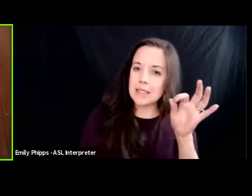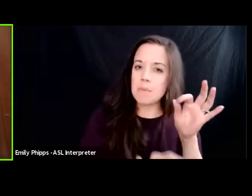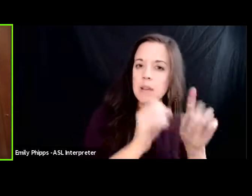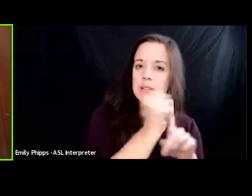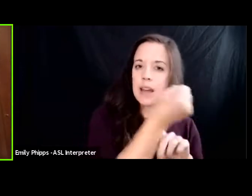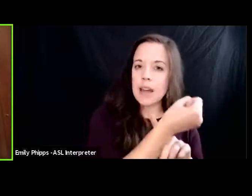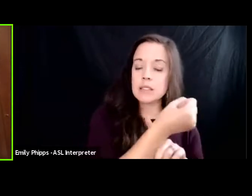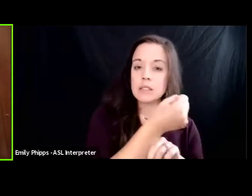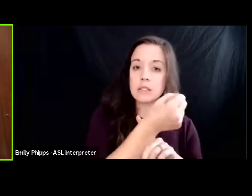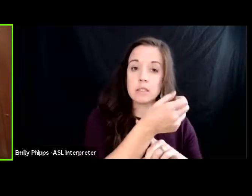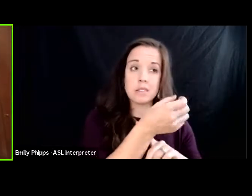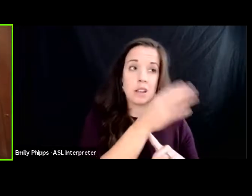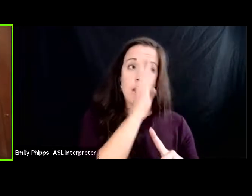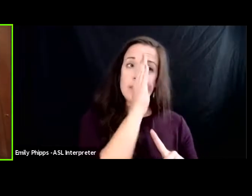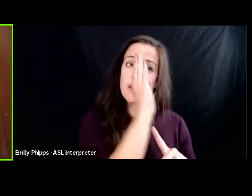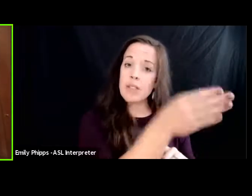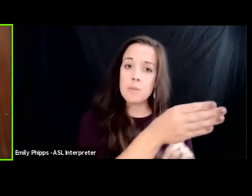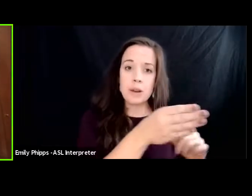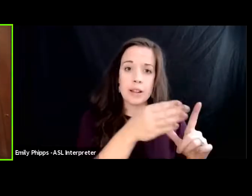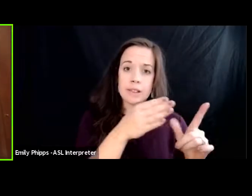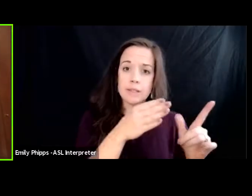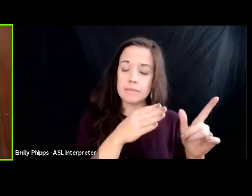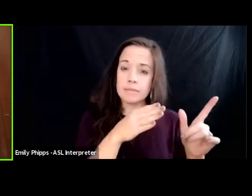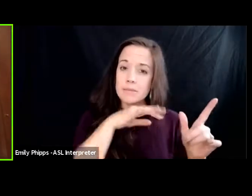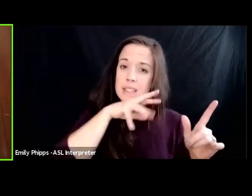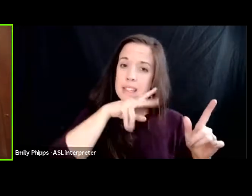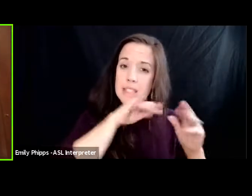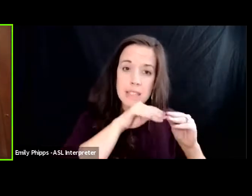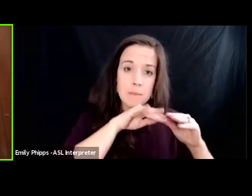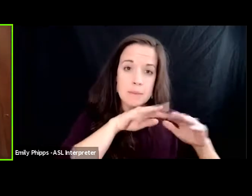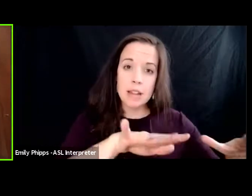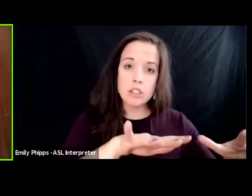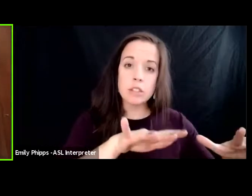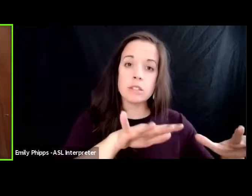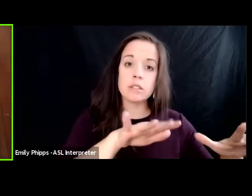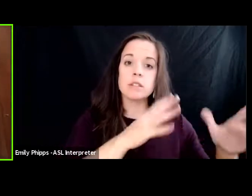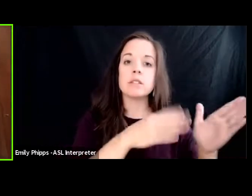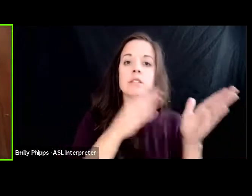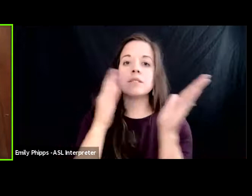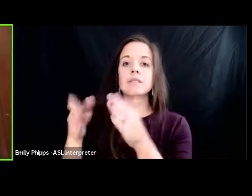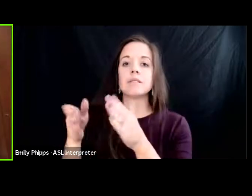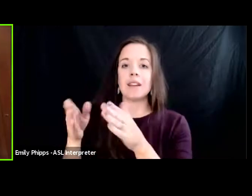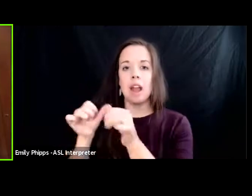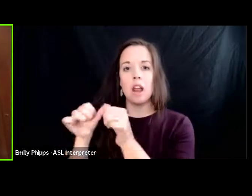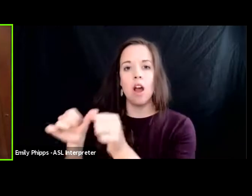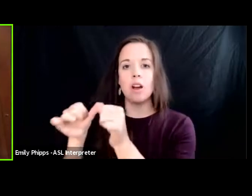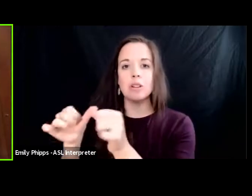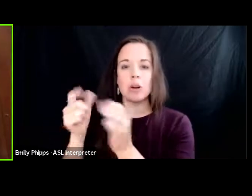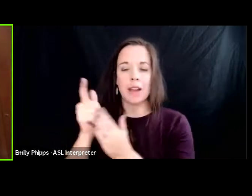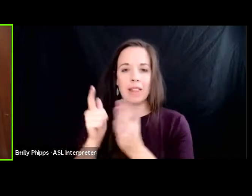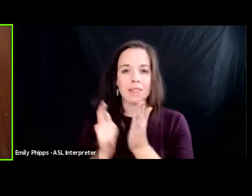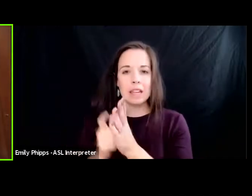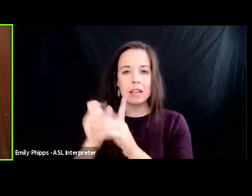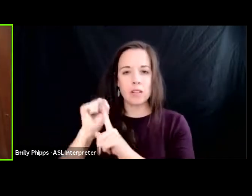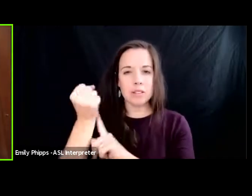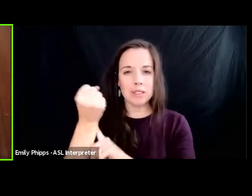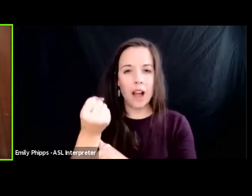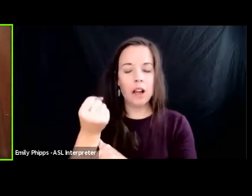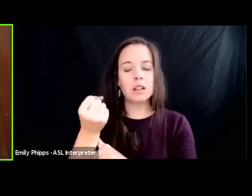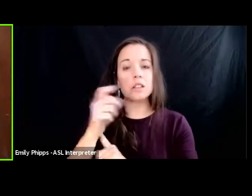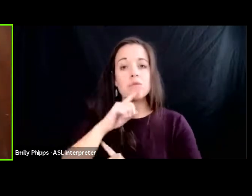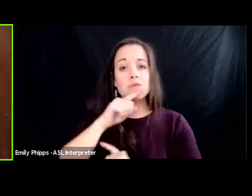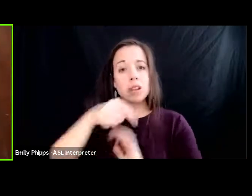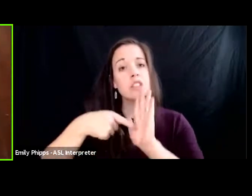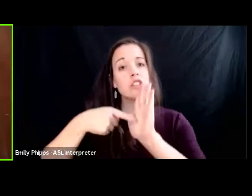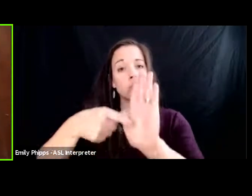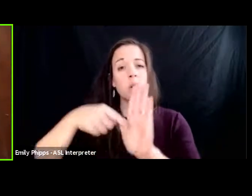deliberate contamination to an ongoing legal saga that really exposes the depths of